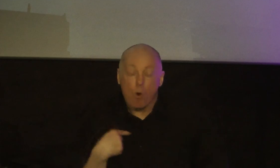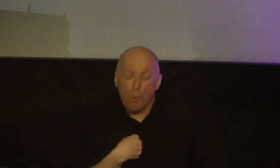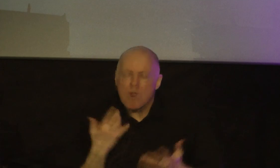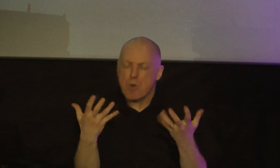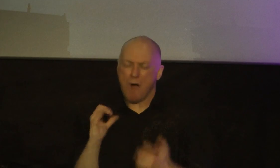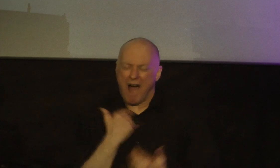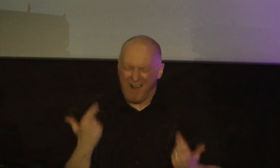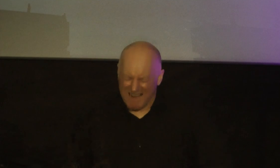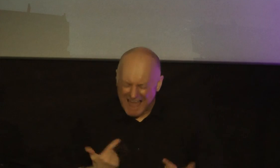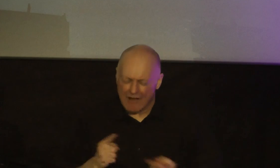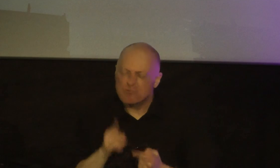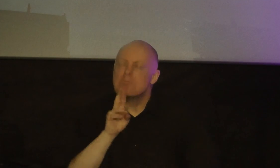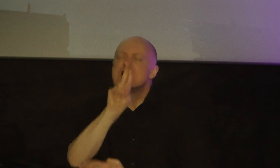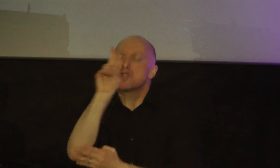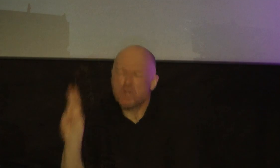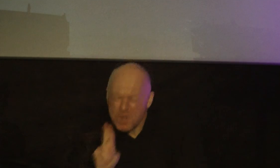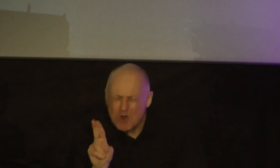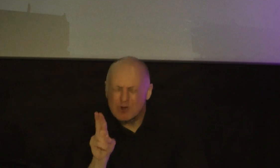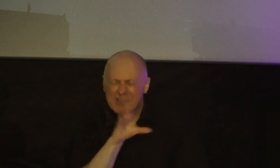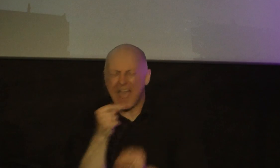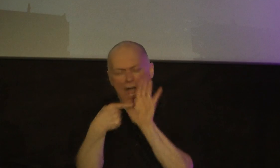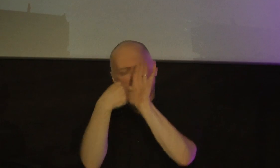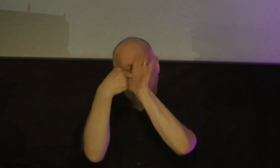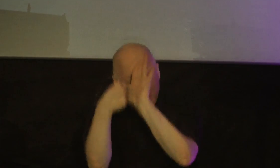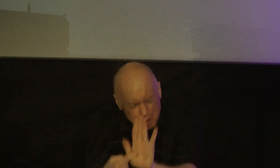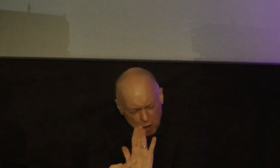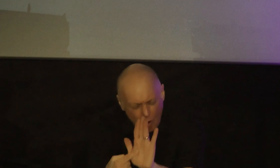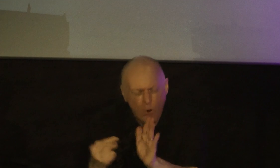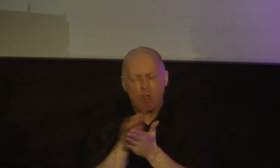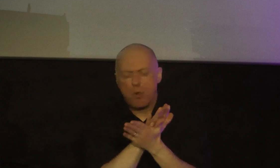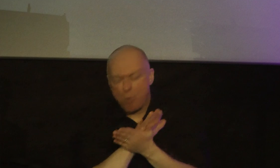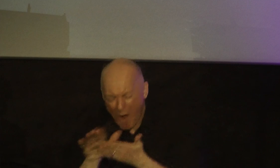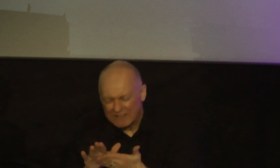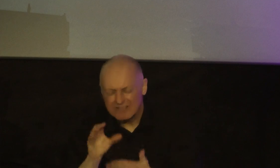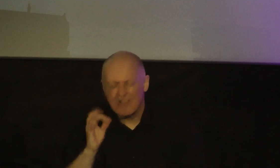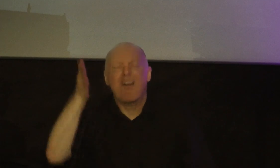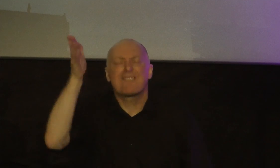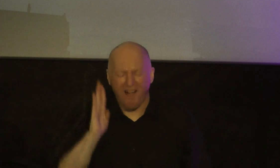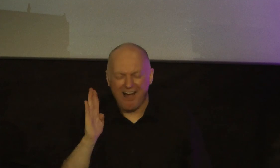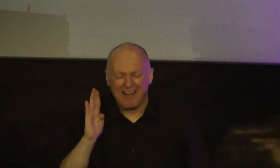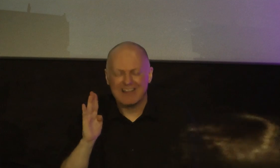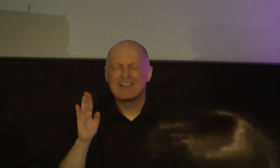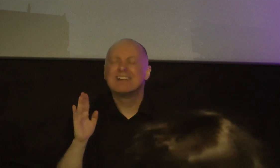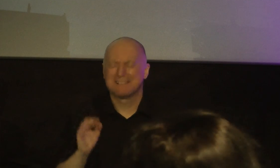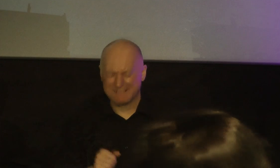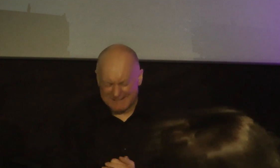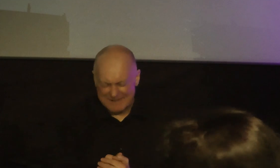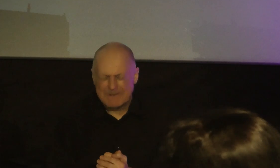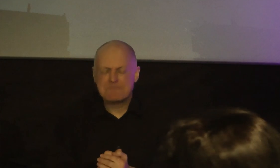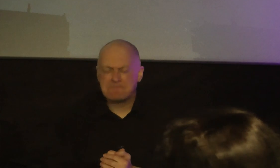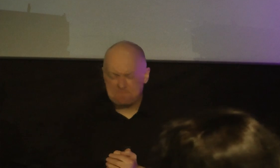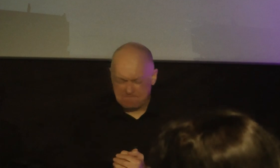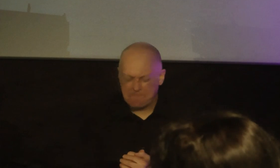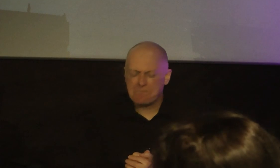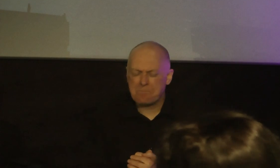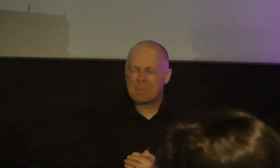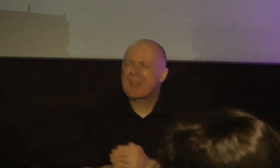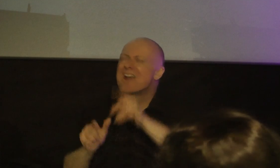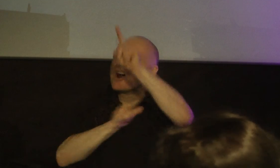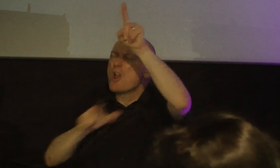to be used and to display the righteousness of God so Lord we need your